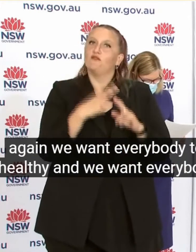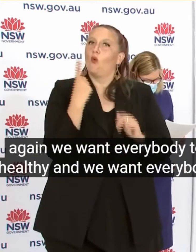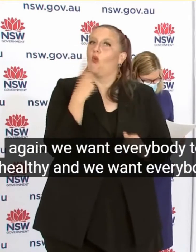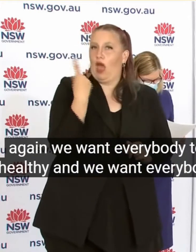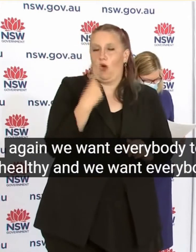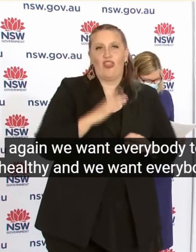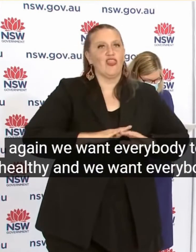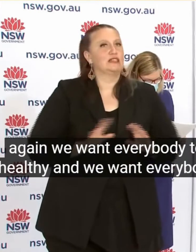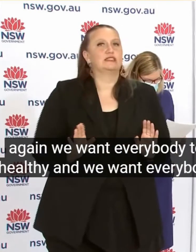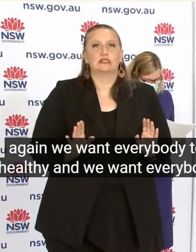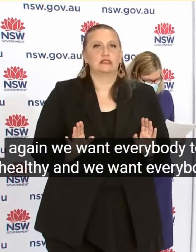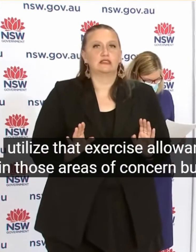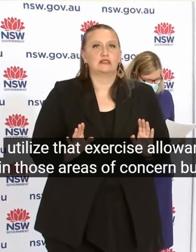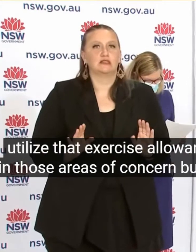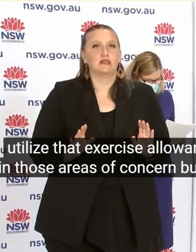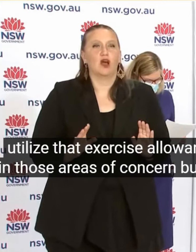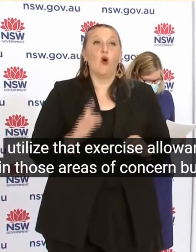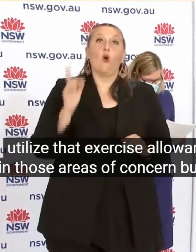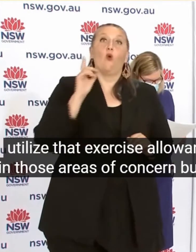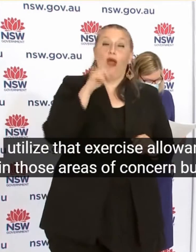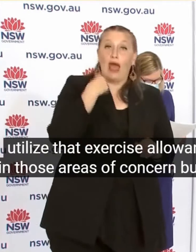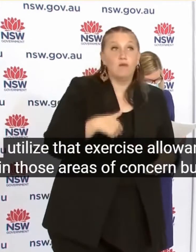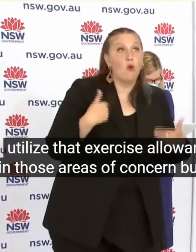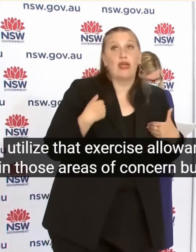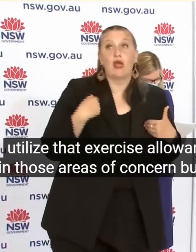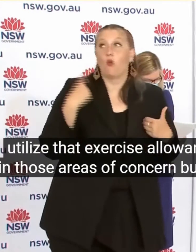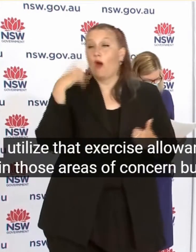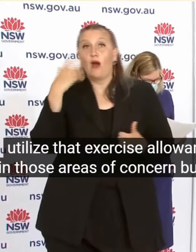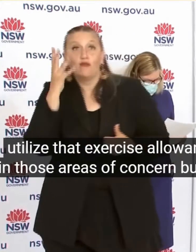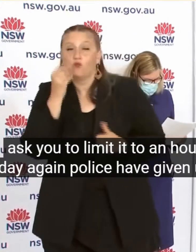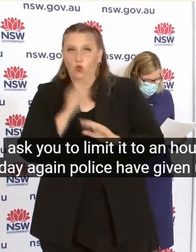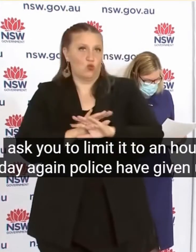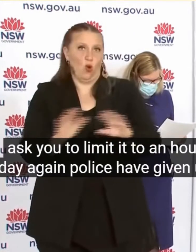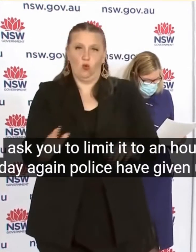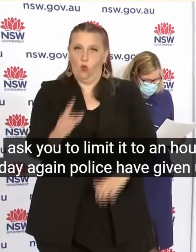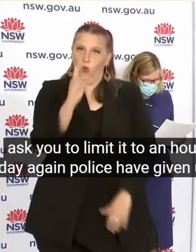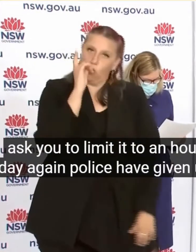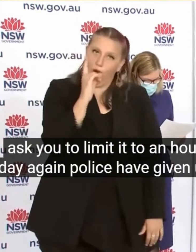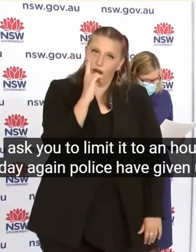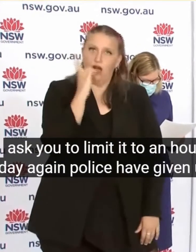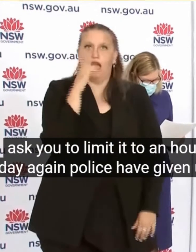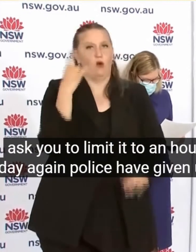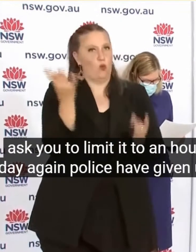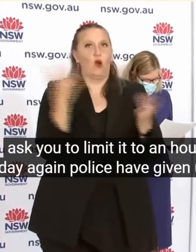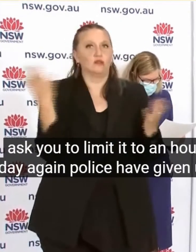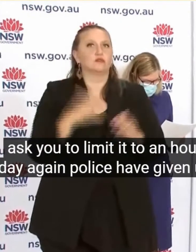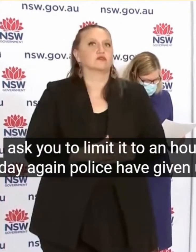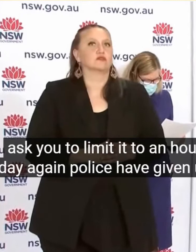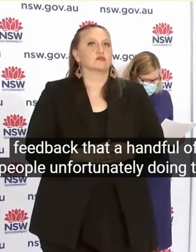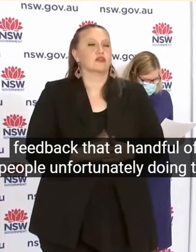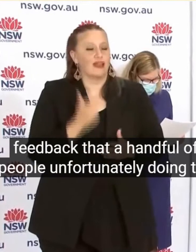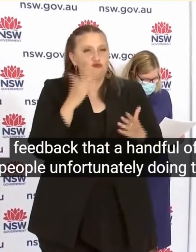limit it to an hour a day Again police have given us feedback That a handful of people are unfortunately doing the wrong thing Where that's concerned